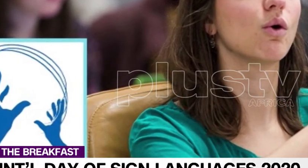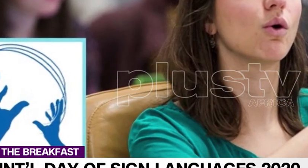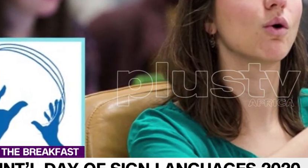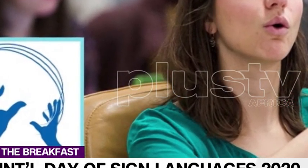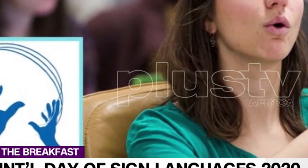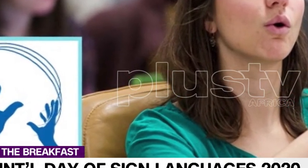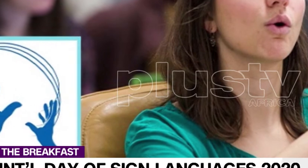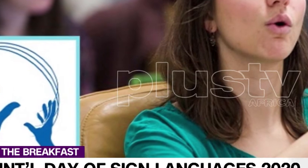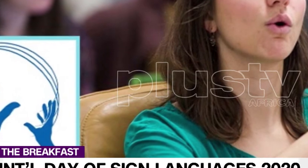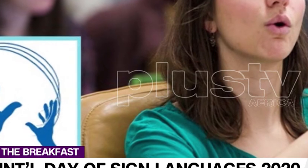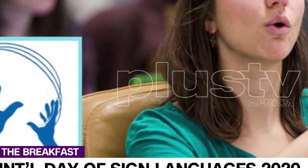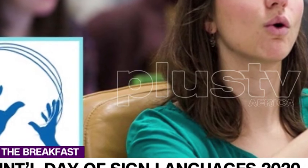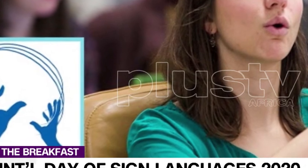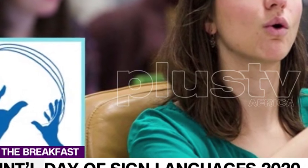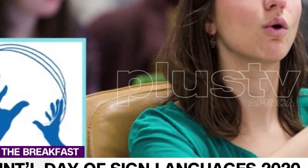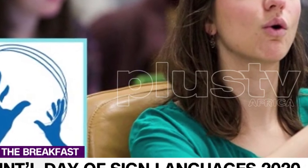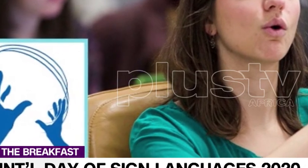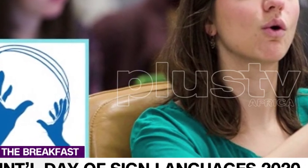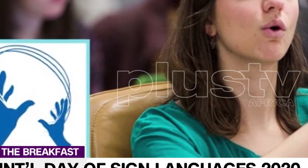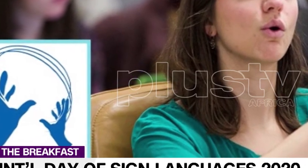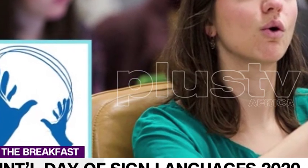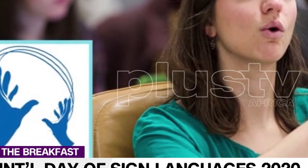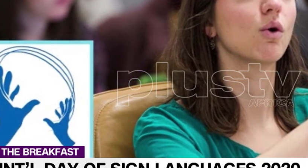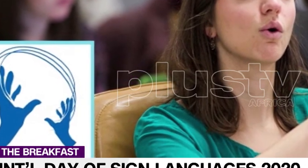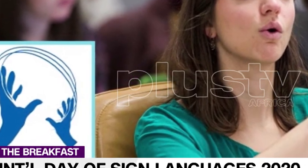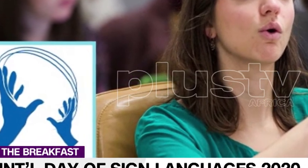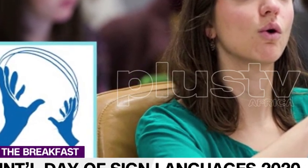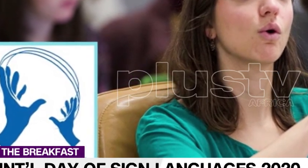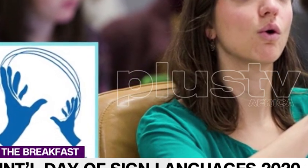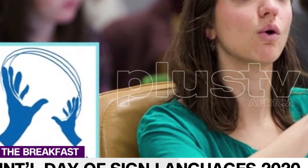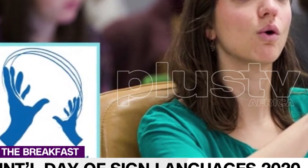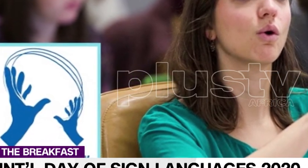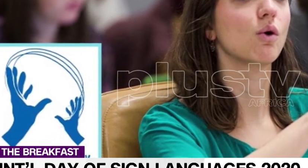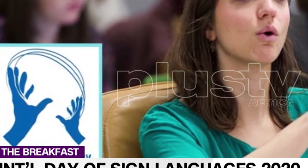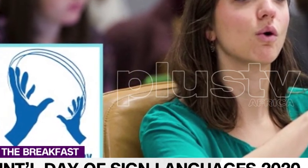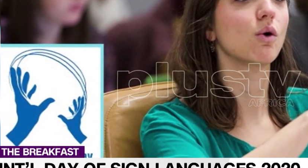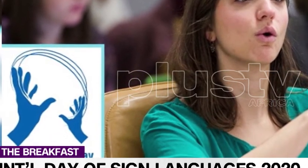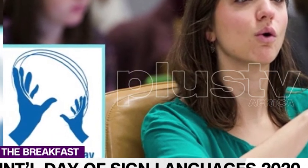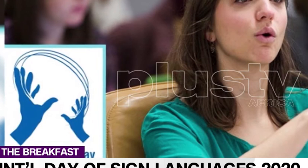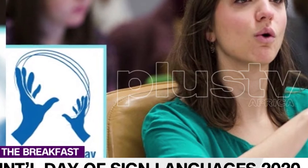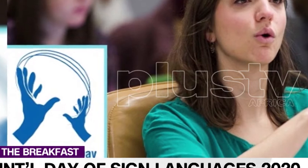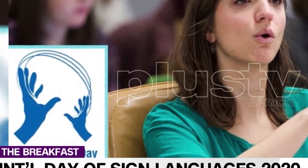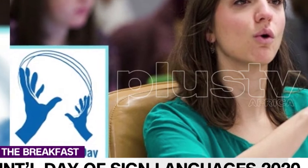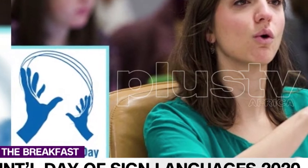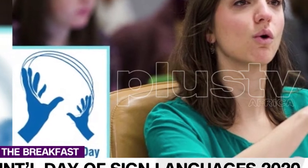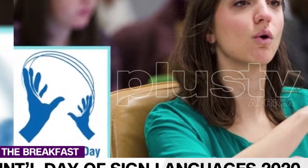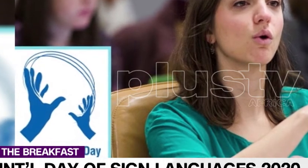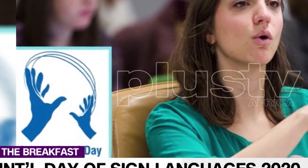approximately 72 million deaf people worldwide. More than 80% of them live in developing countries, and collectively